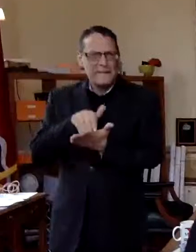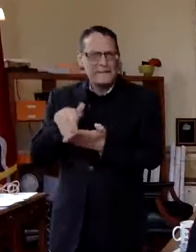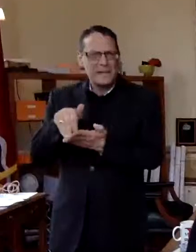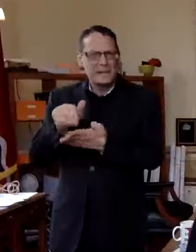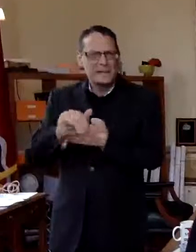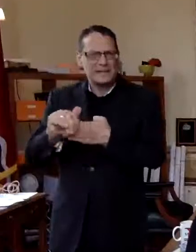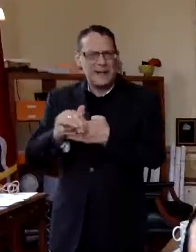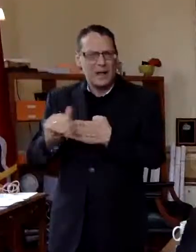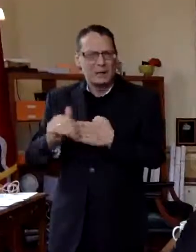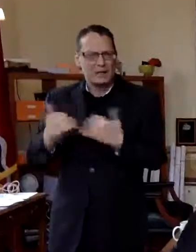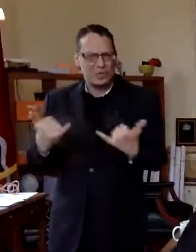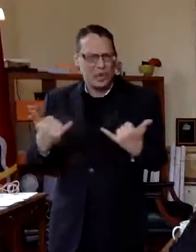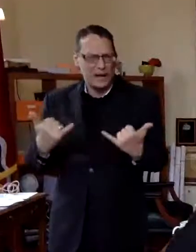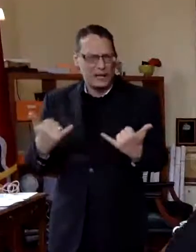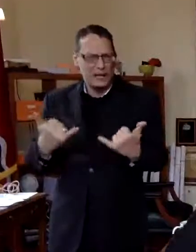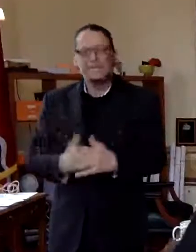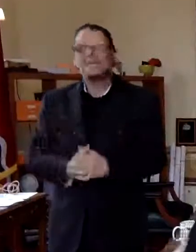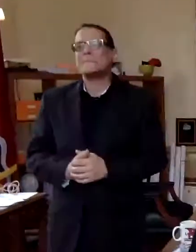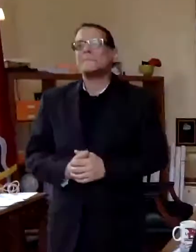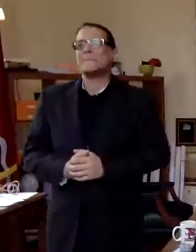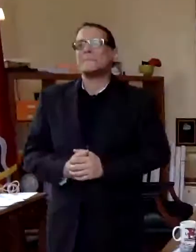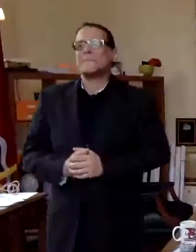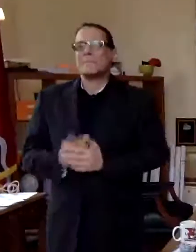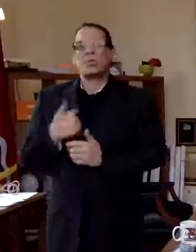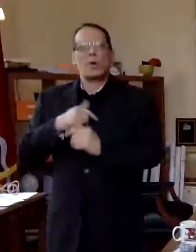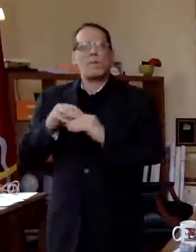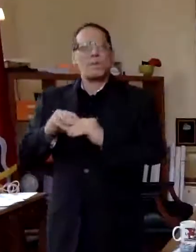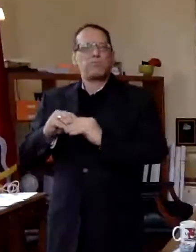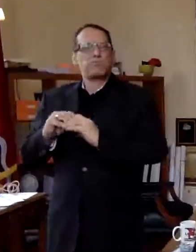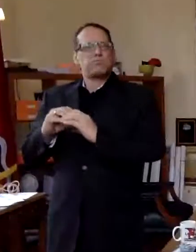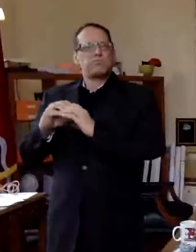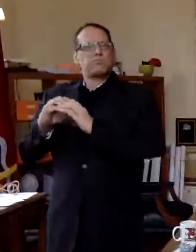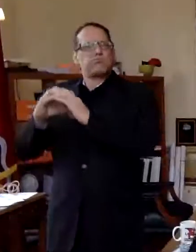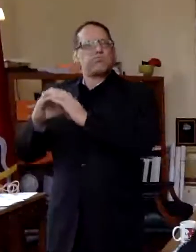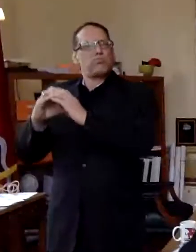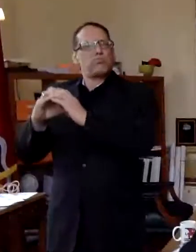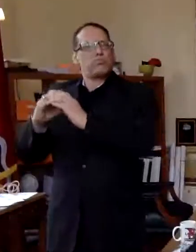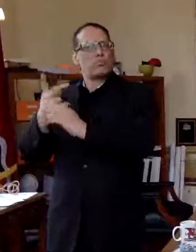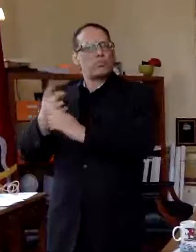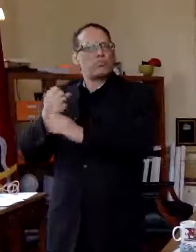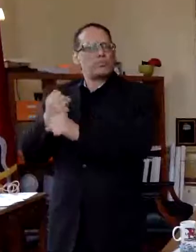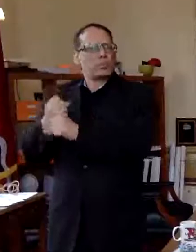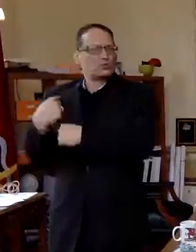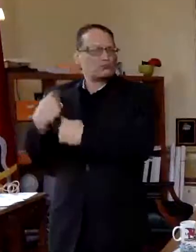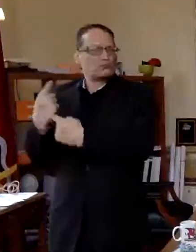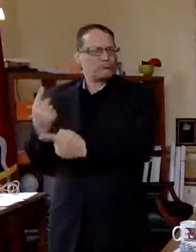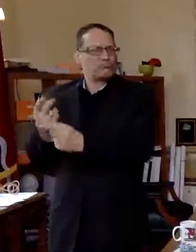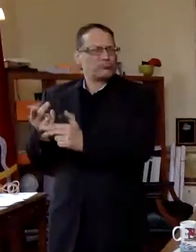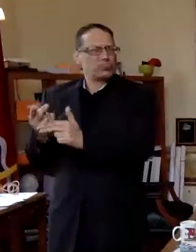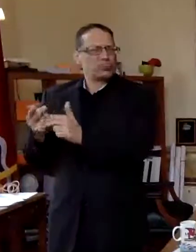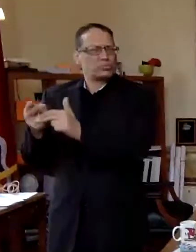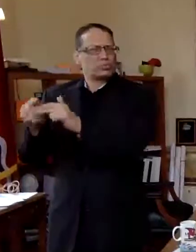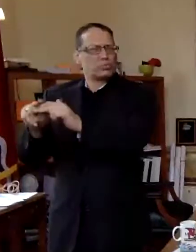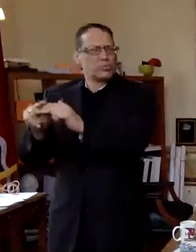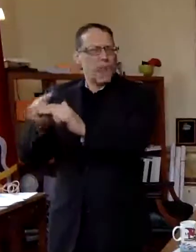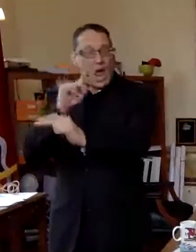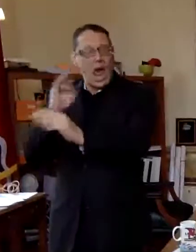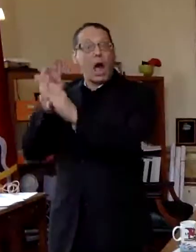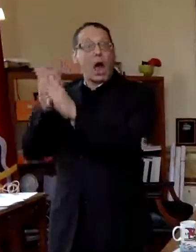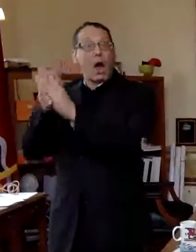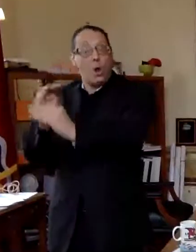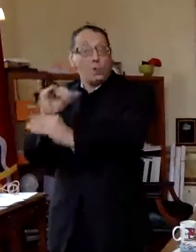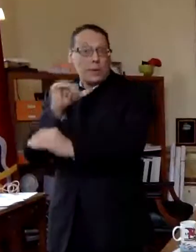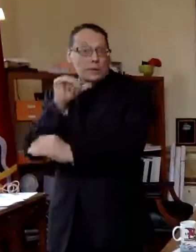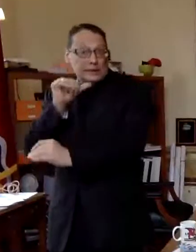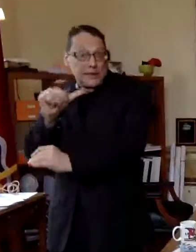is the number right now and we we built that over the last few years and we hope not to have to dip